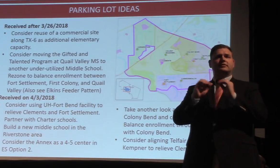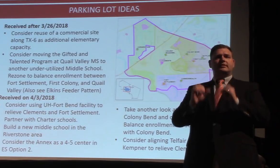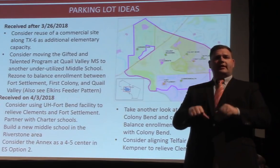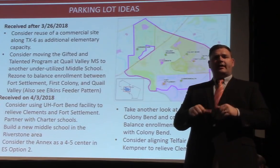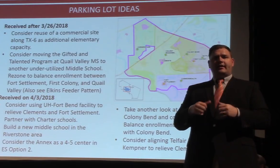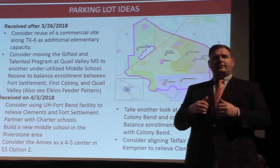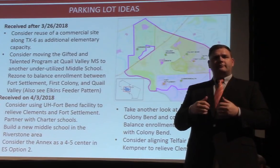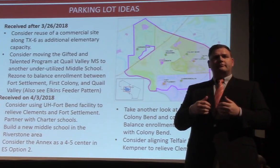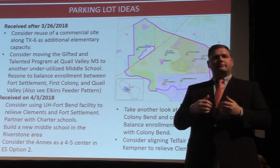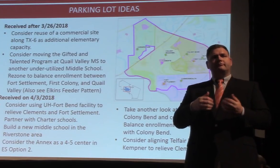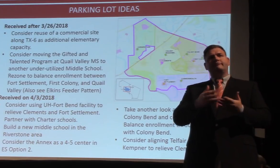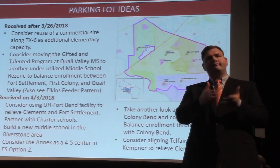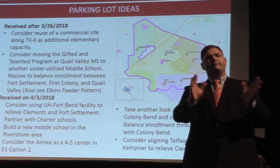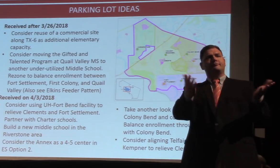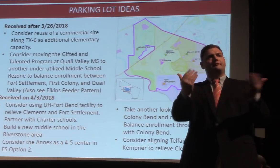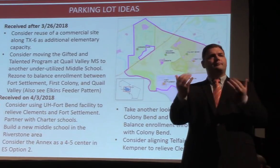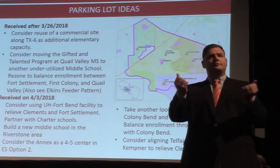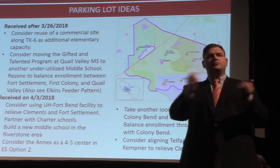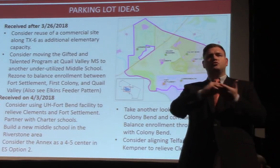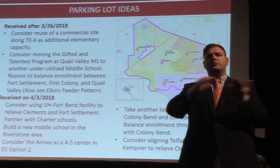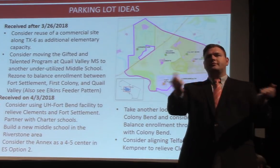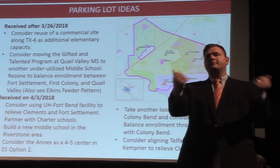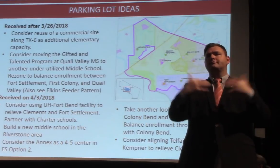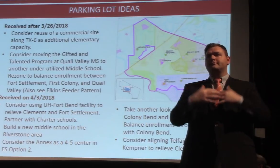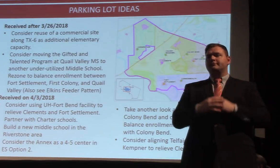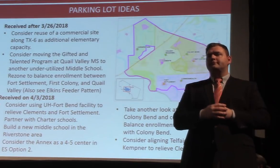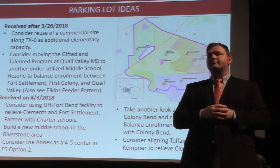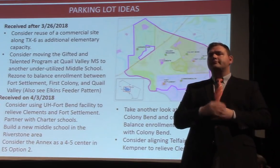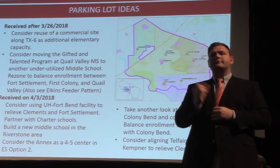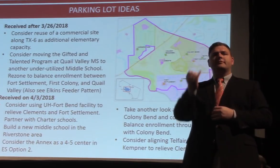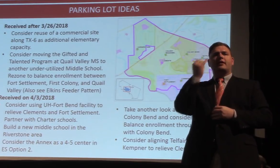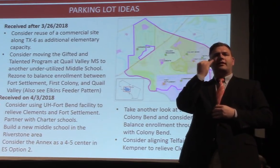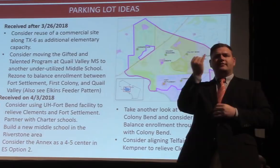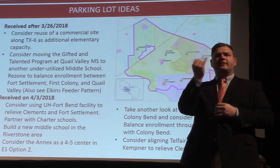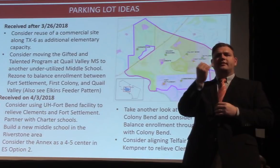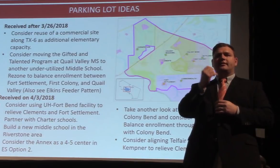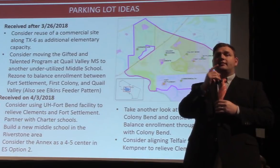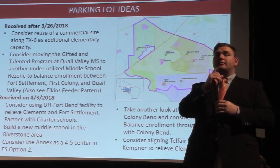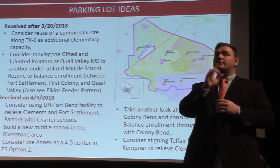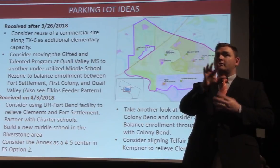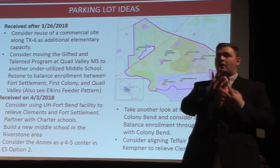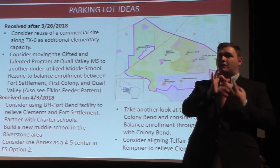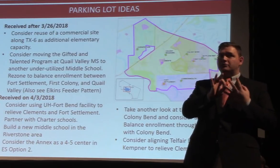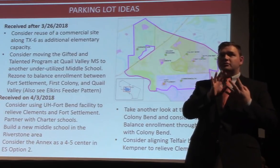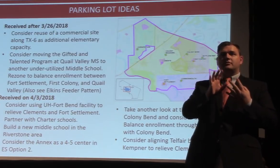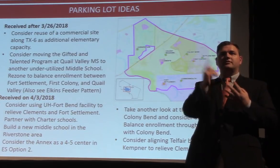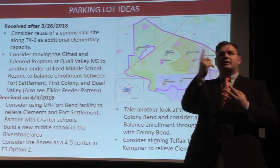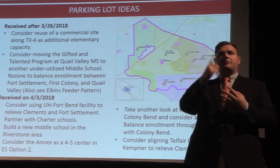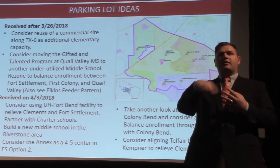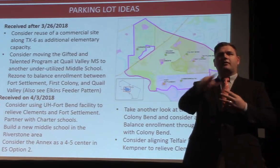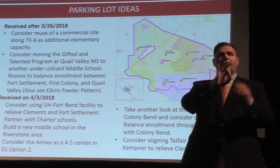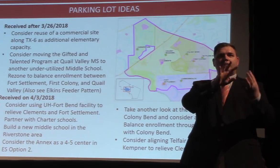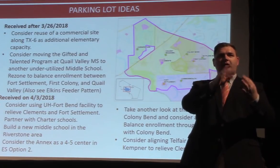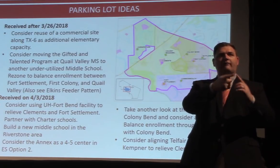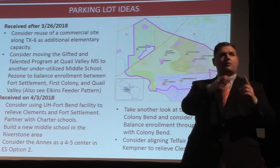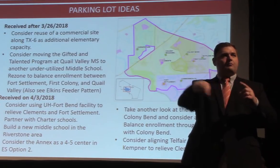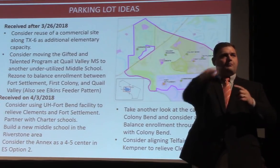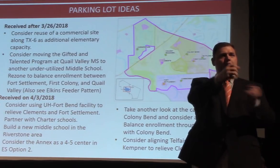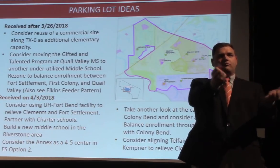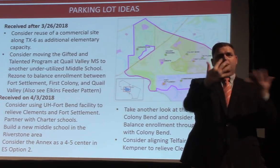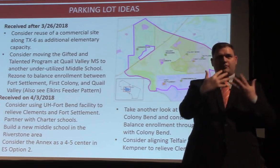elementary students. Another idea here, and this is just a parking lot idea, this is not an option, this is something that came up from feedback from the community.